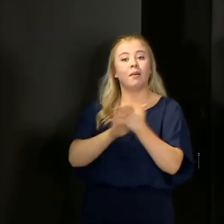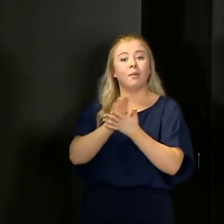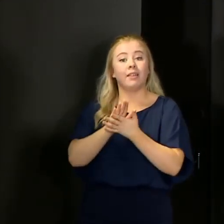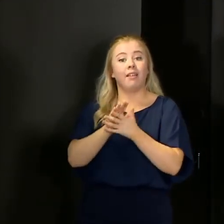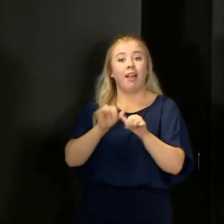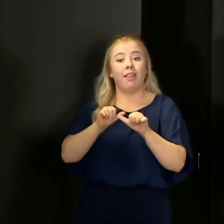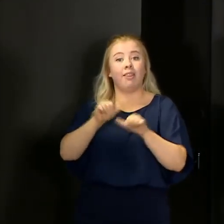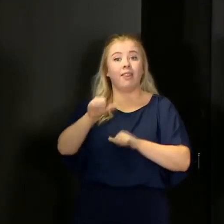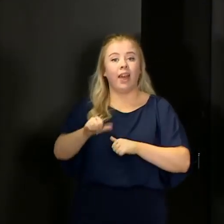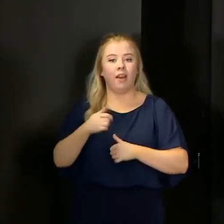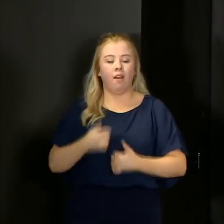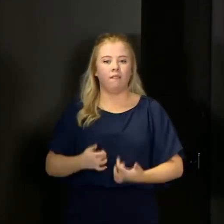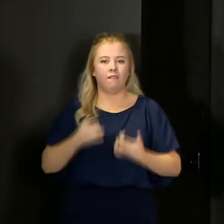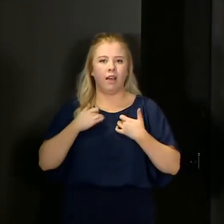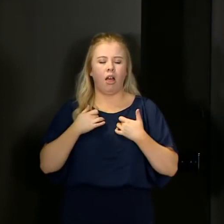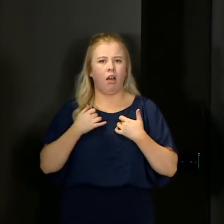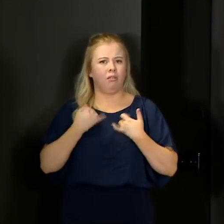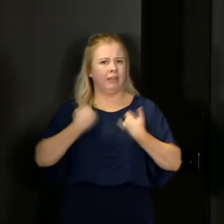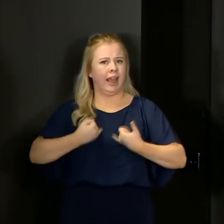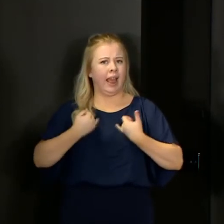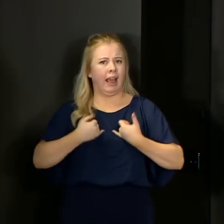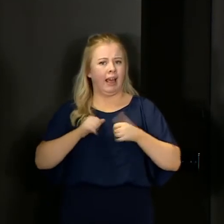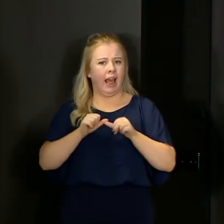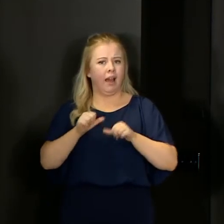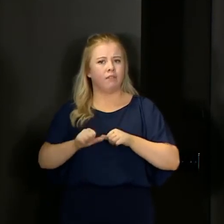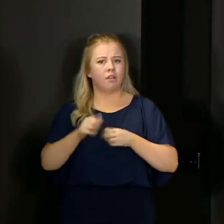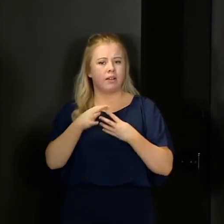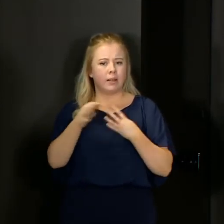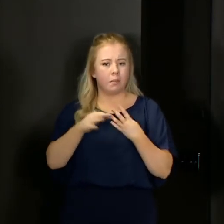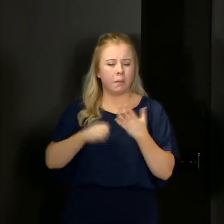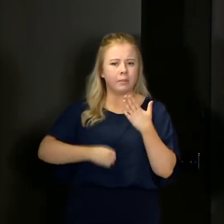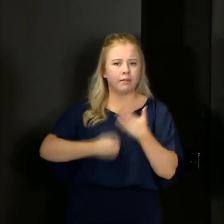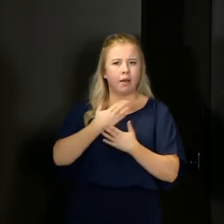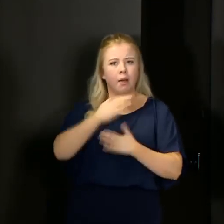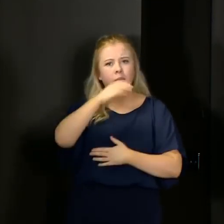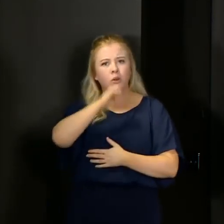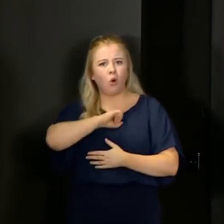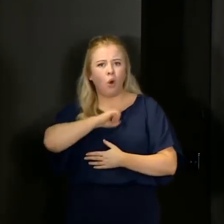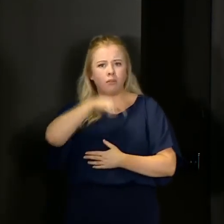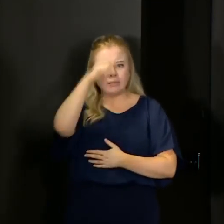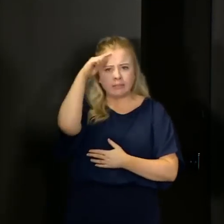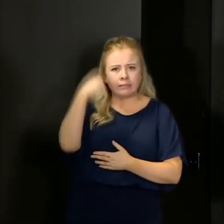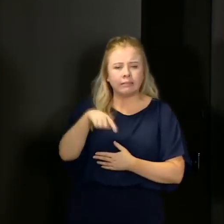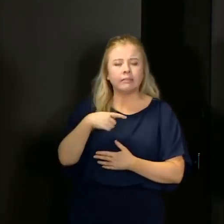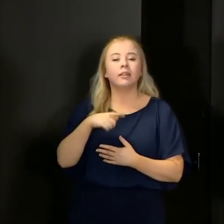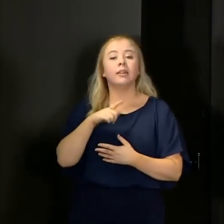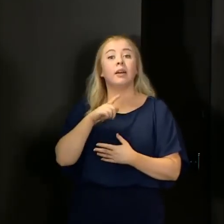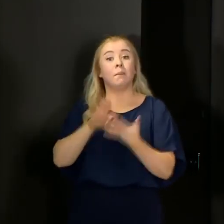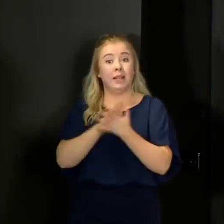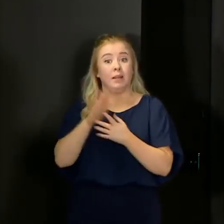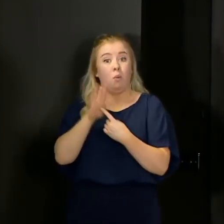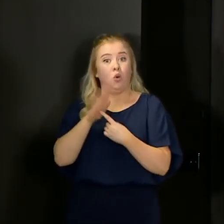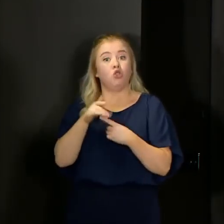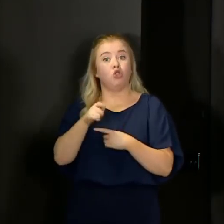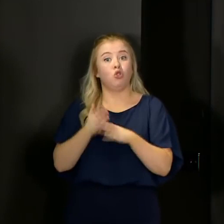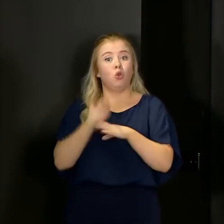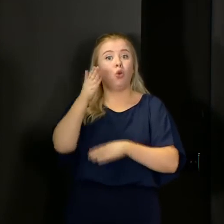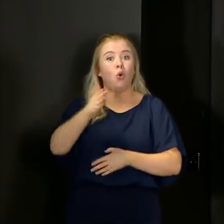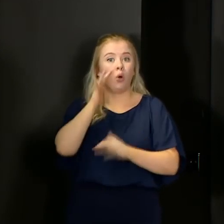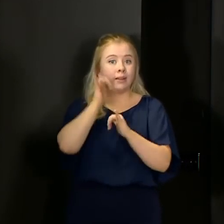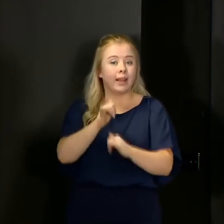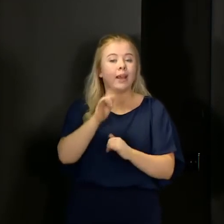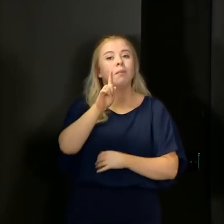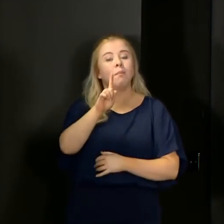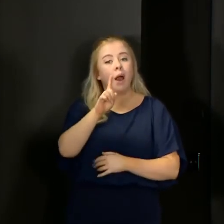develop symptoms, it's really important that, on the development of those symptoms, you are then tested. However, even if you test negative